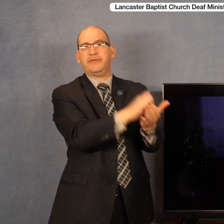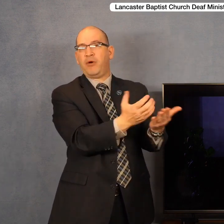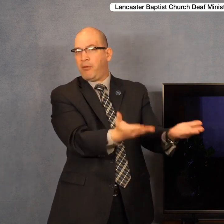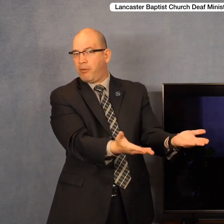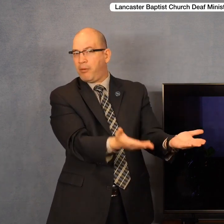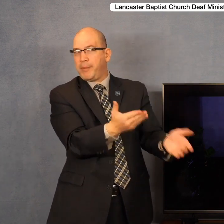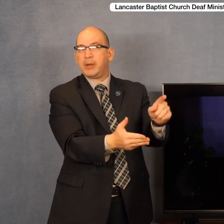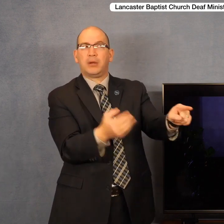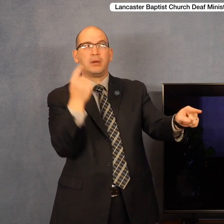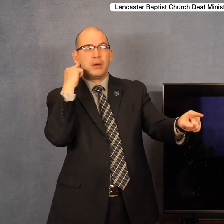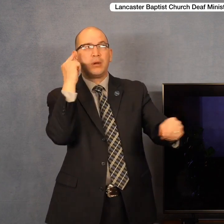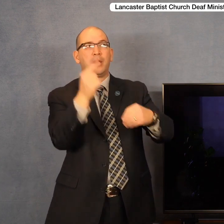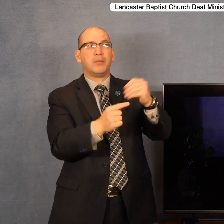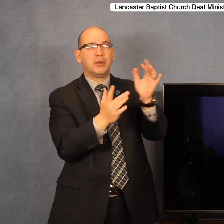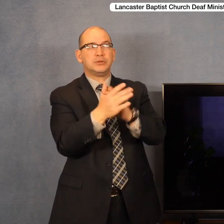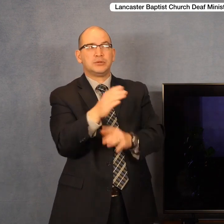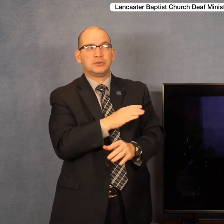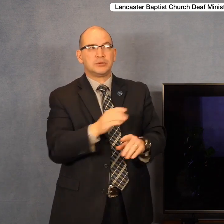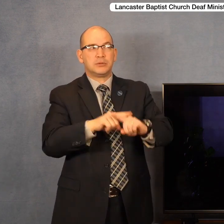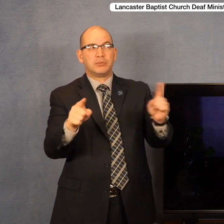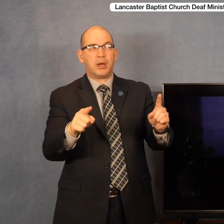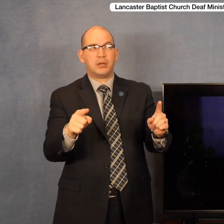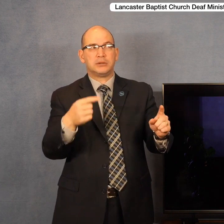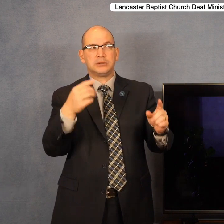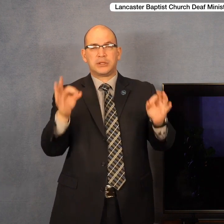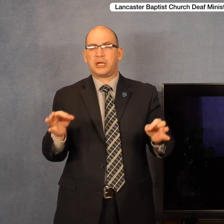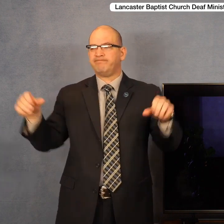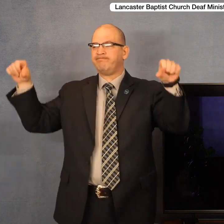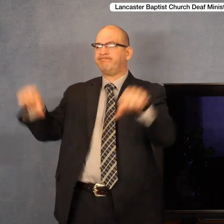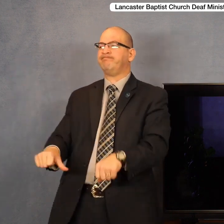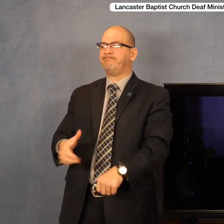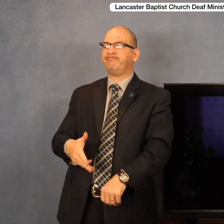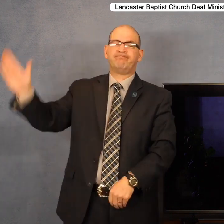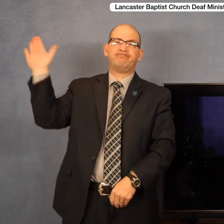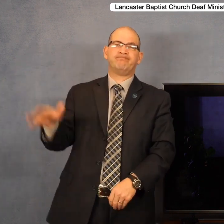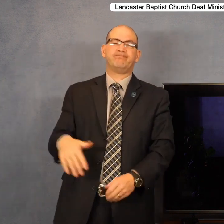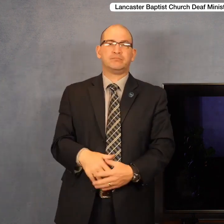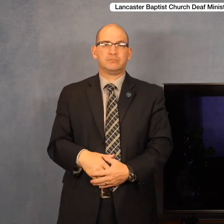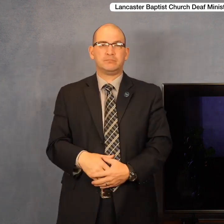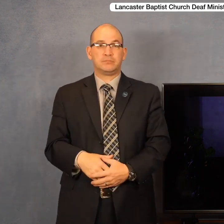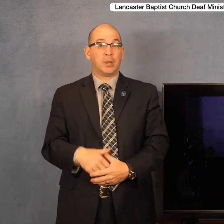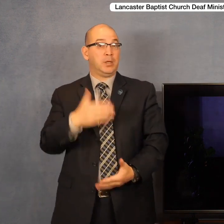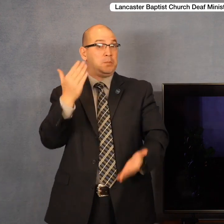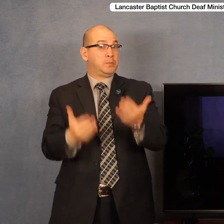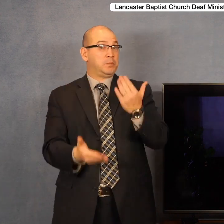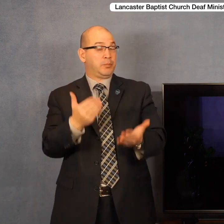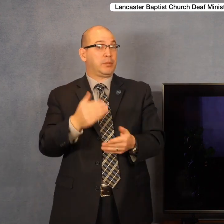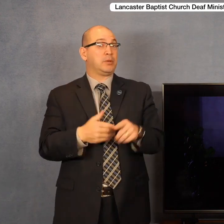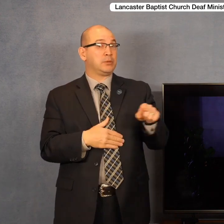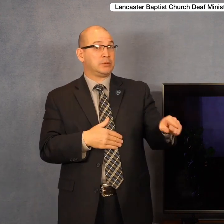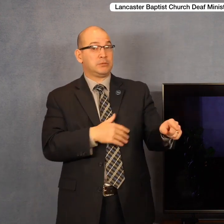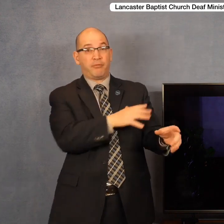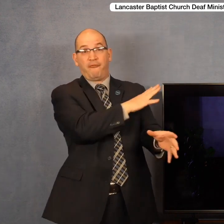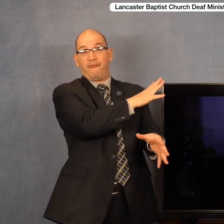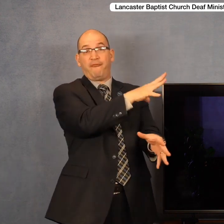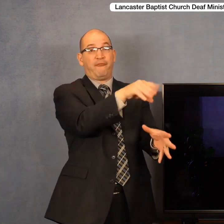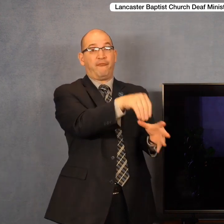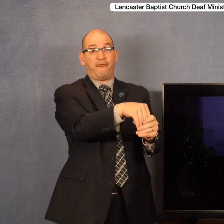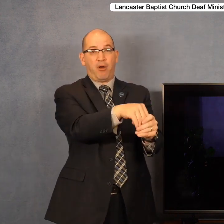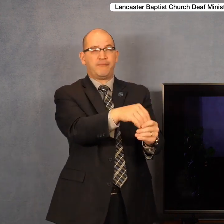or Jesus Christ but had decided against faith in Christ. Perhaps he had been involved in some type of